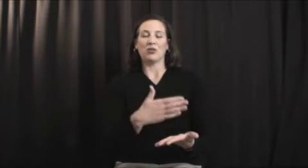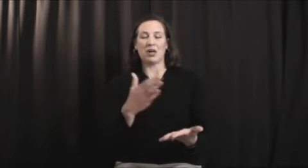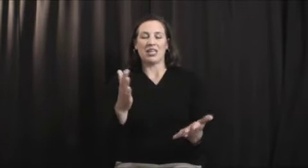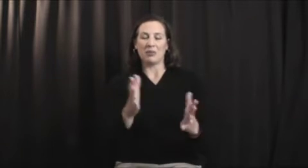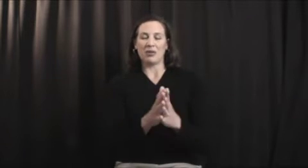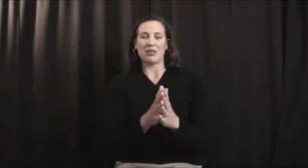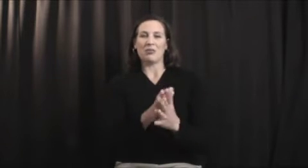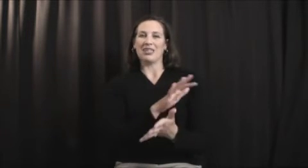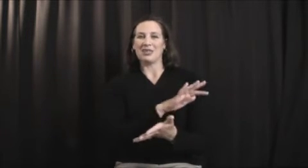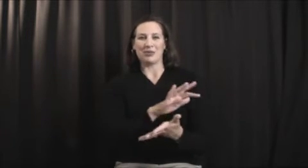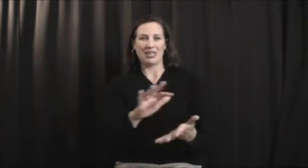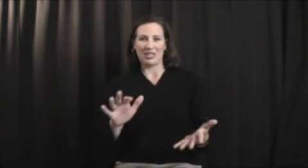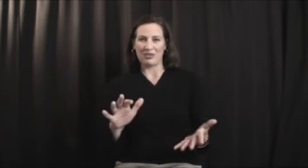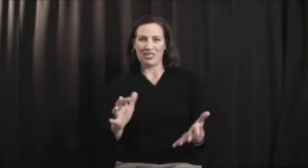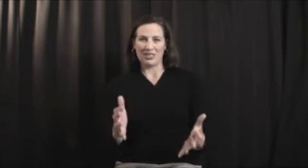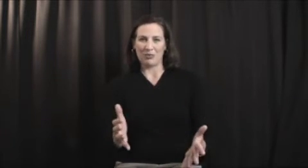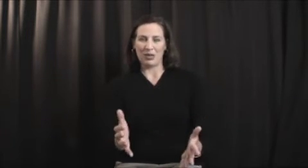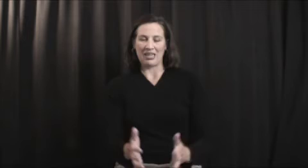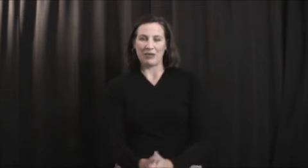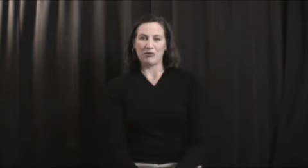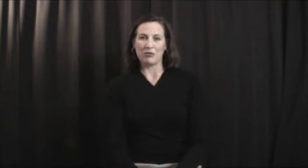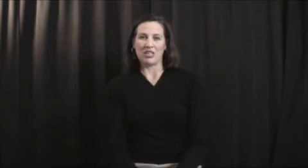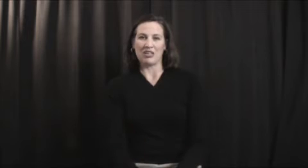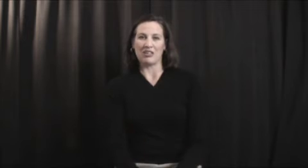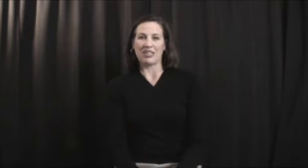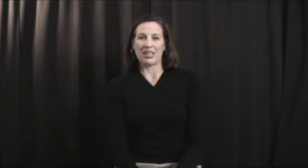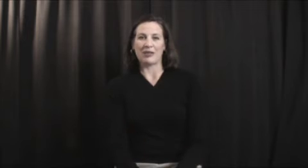you want to nip it in the bud so we can address the pain and inflammation all together.